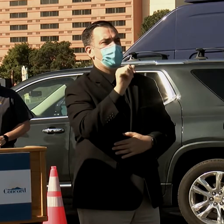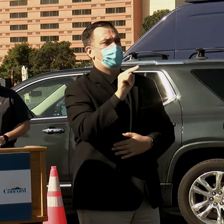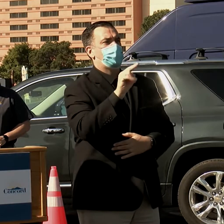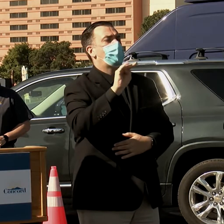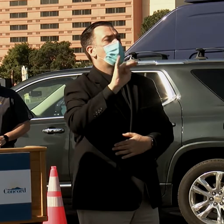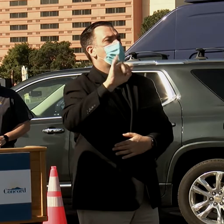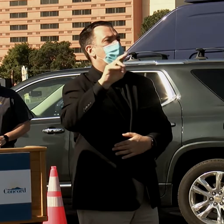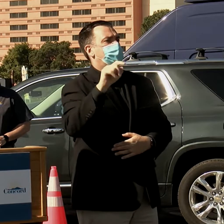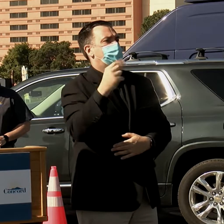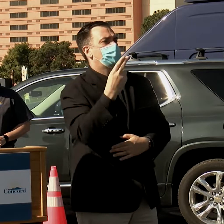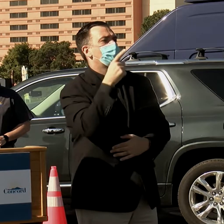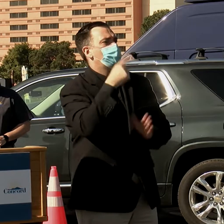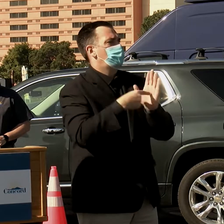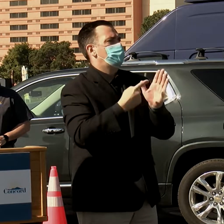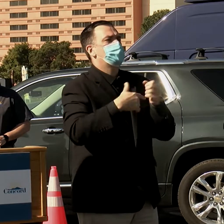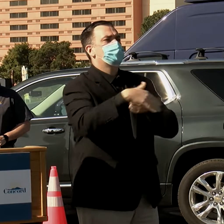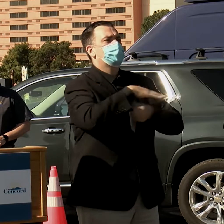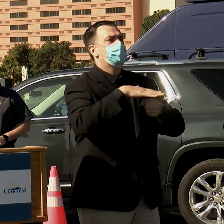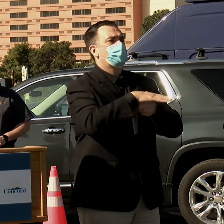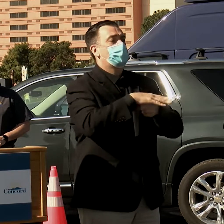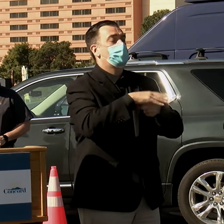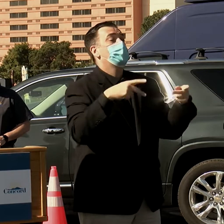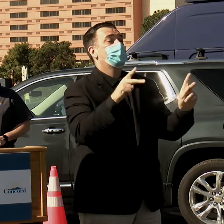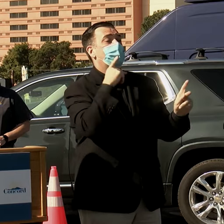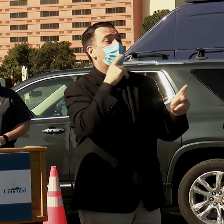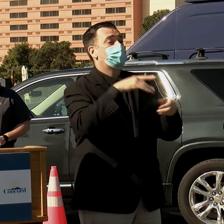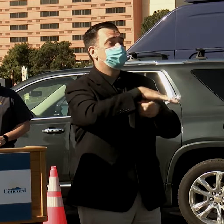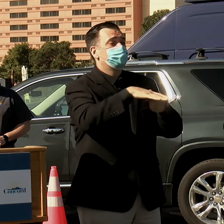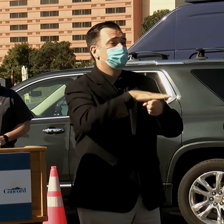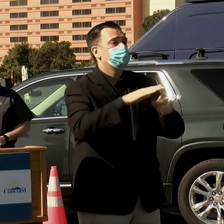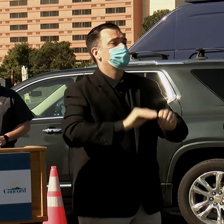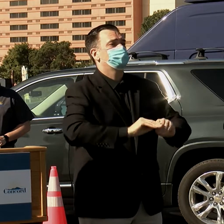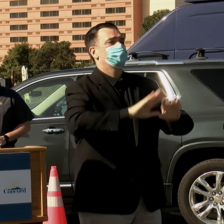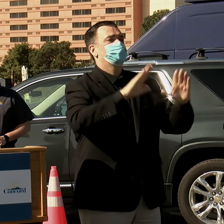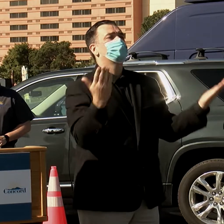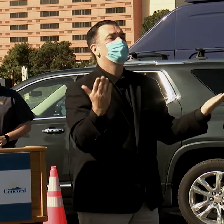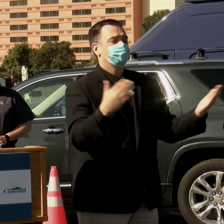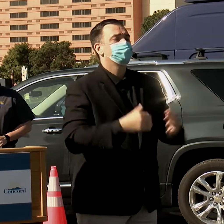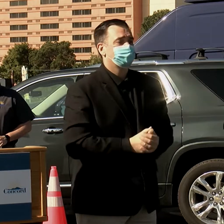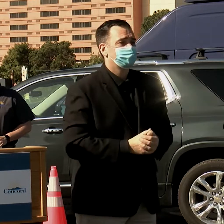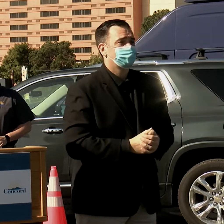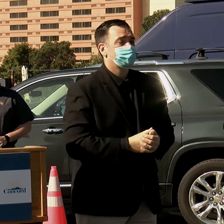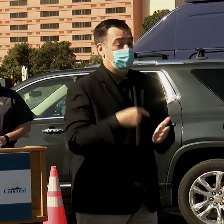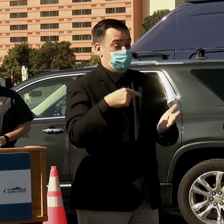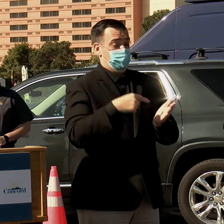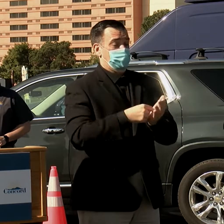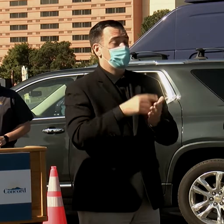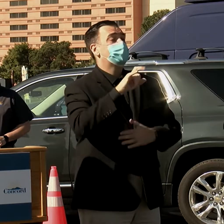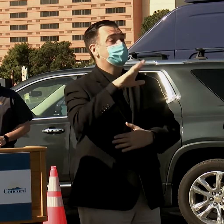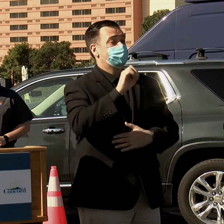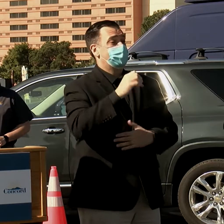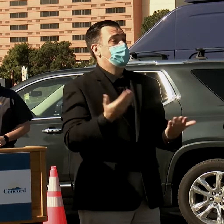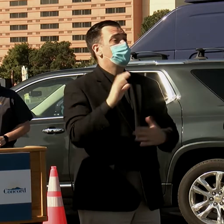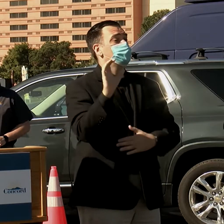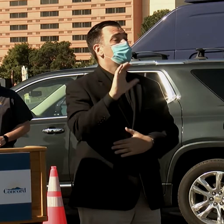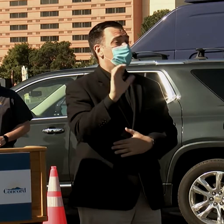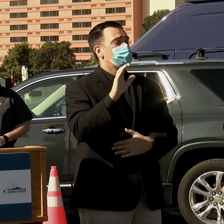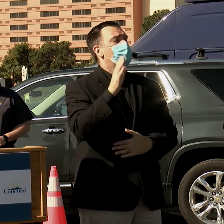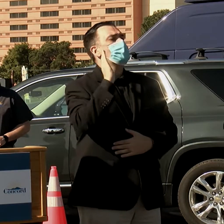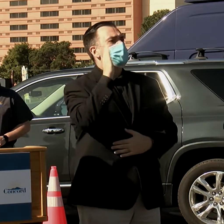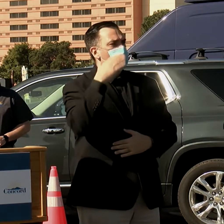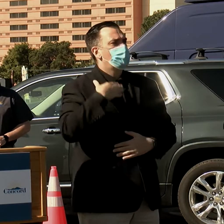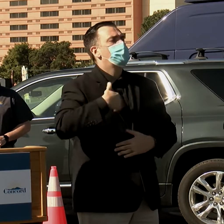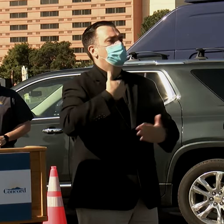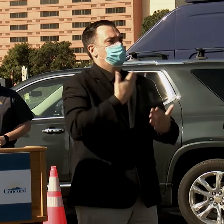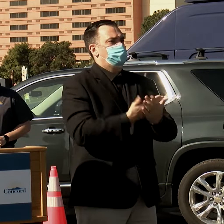in helping make this site come to fruition. This new drive-thru vaccination site here in Concord is going to